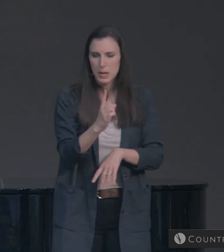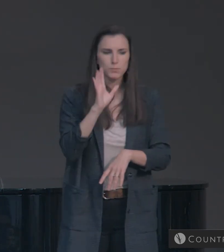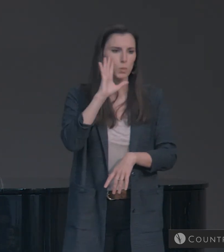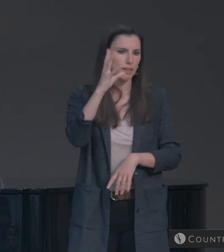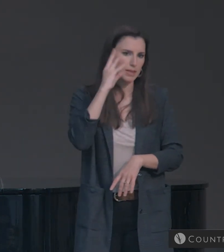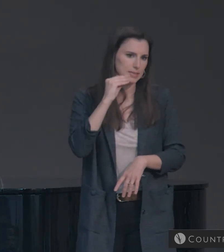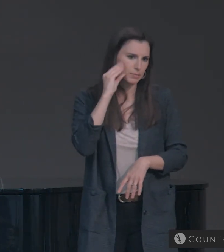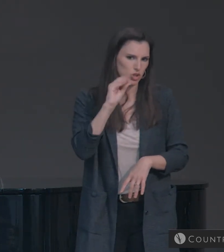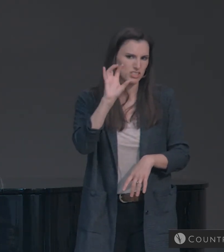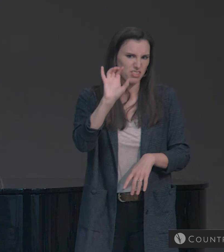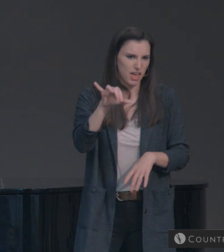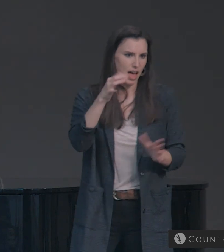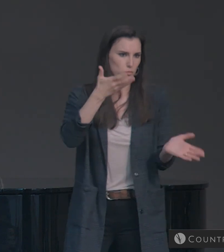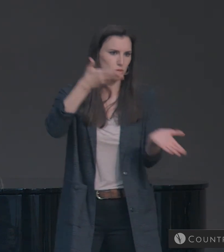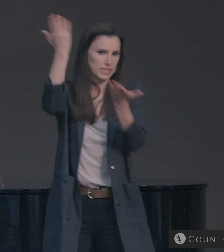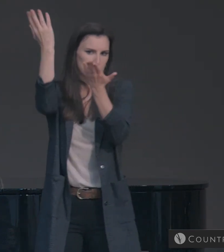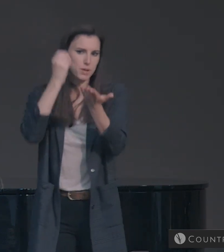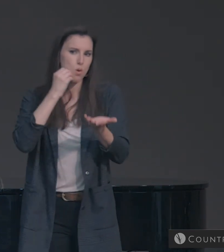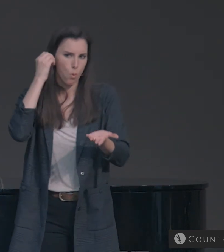bring his people home.